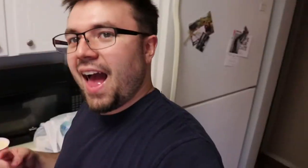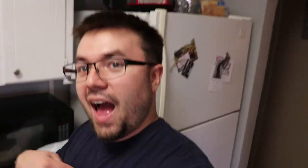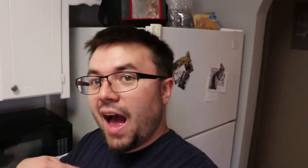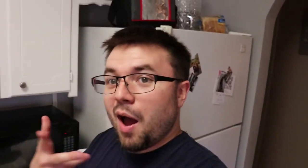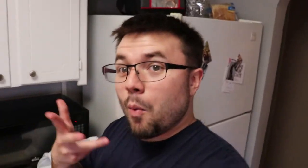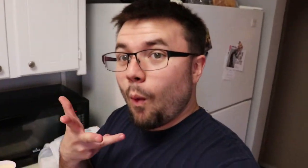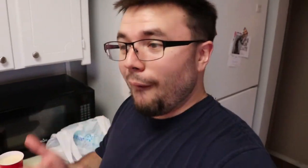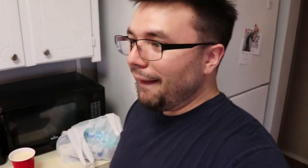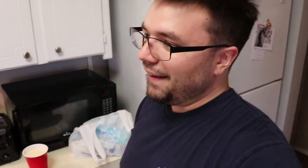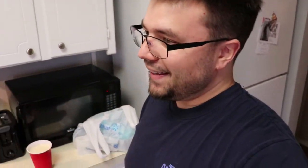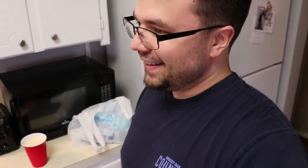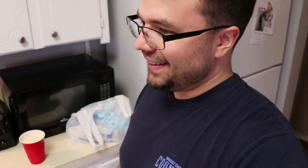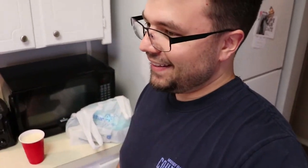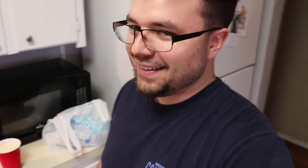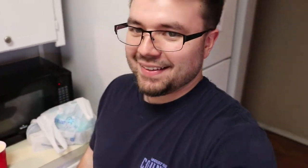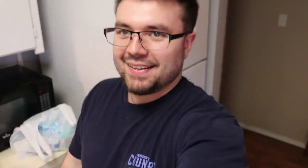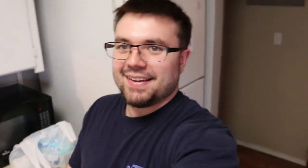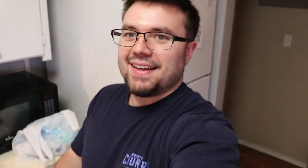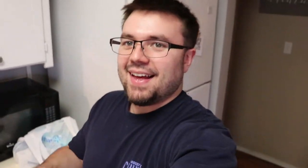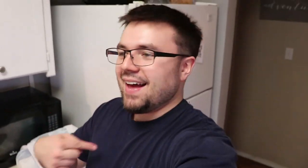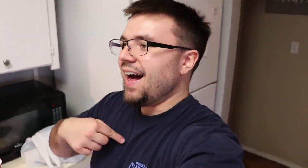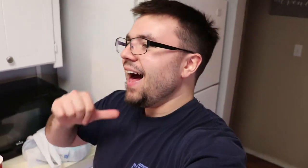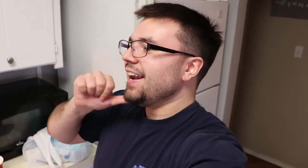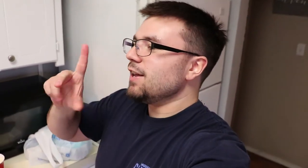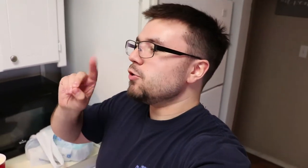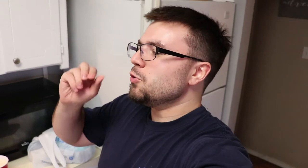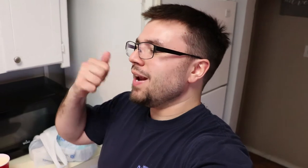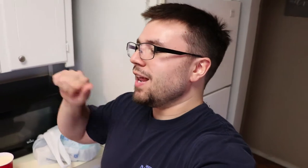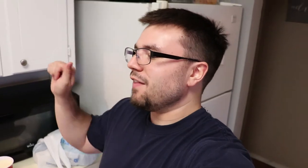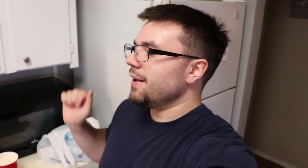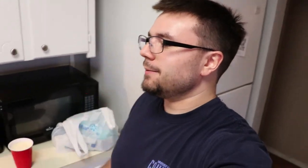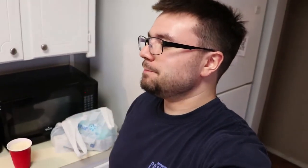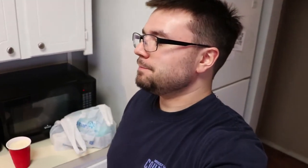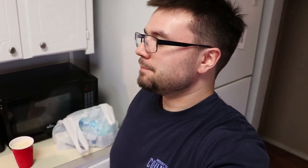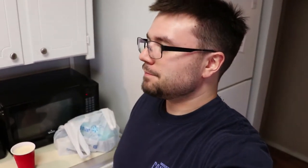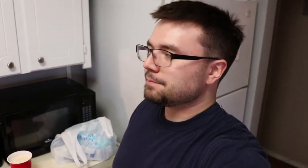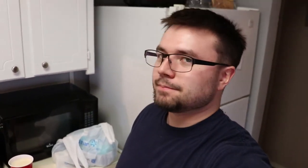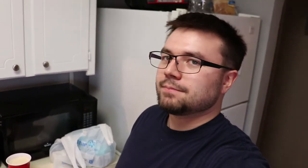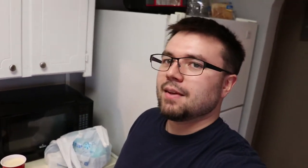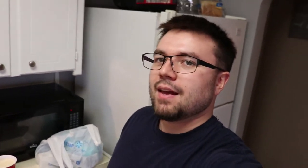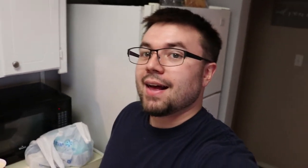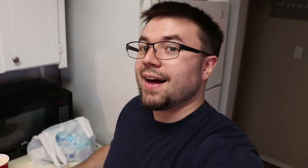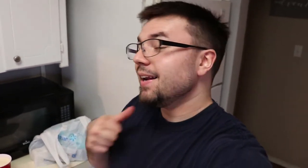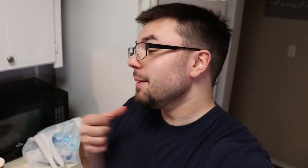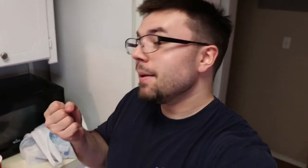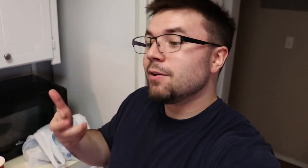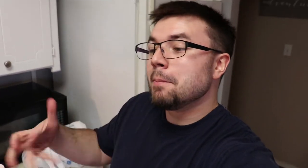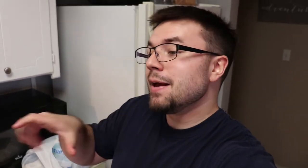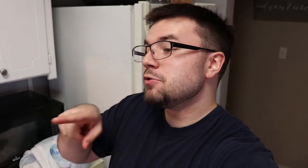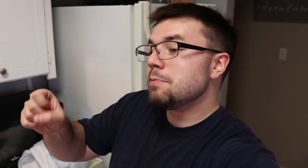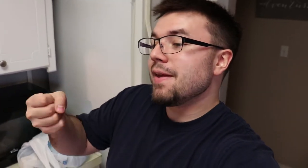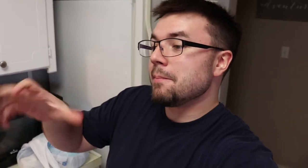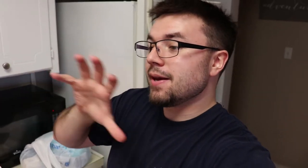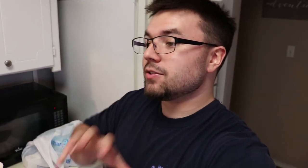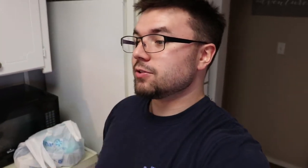i what i didn't do anything you made mess i didn't make no mess you made a mess